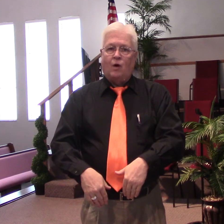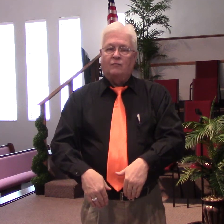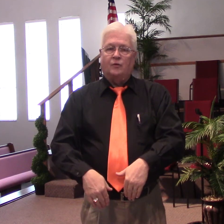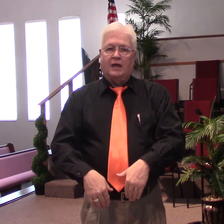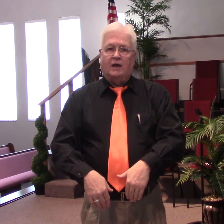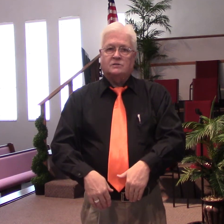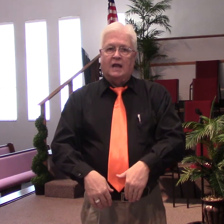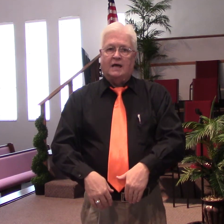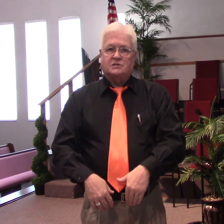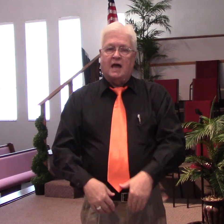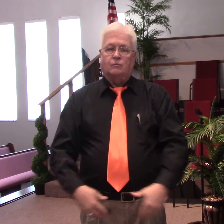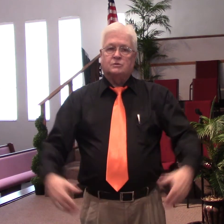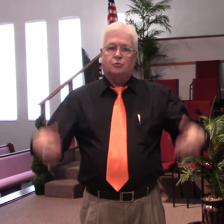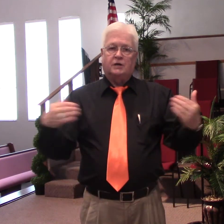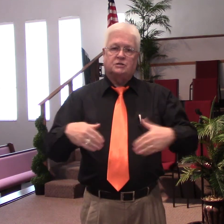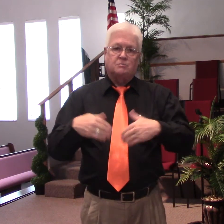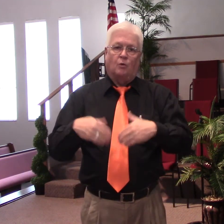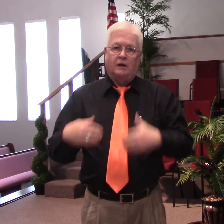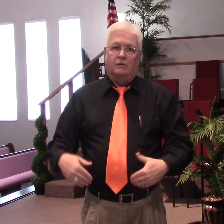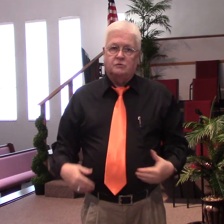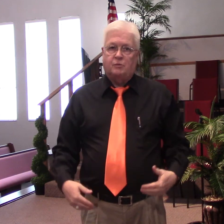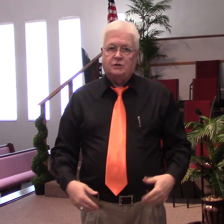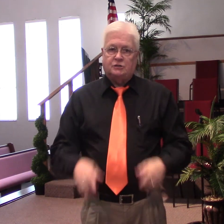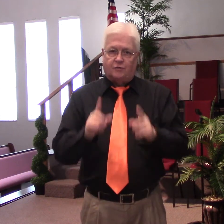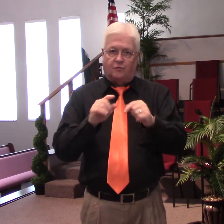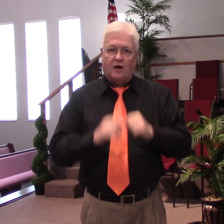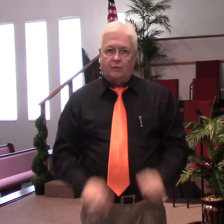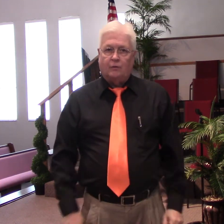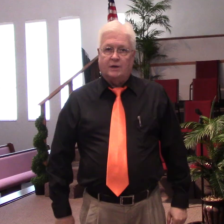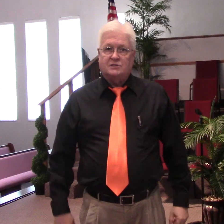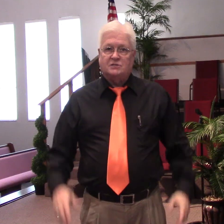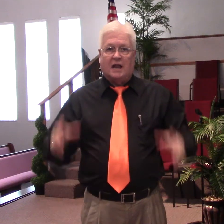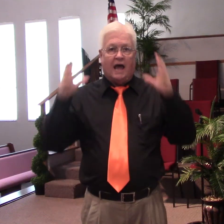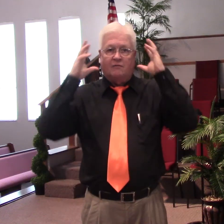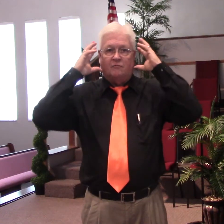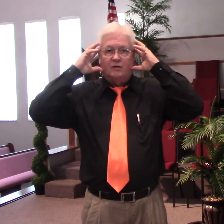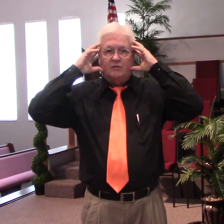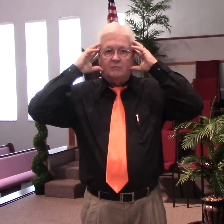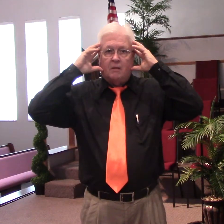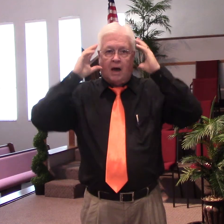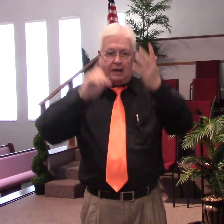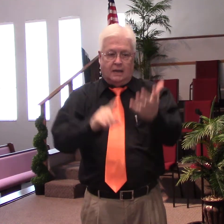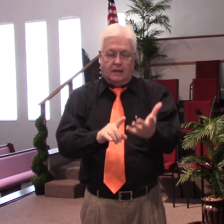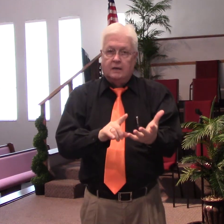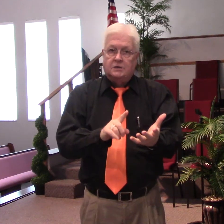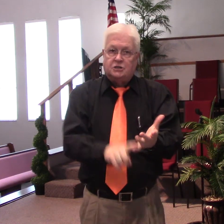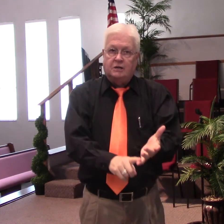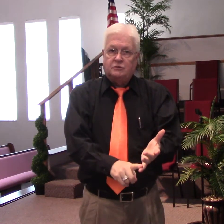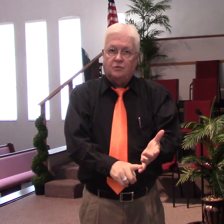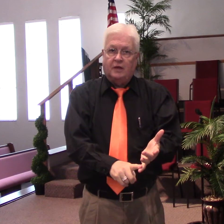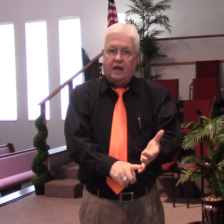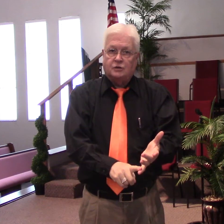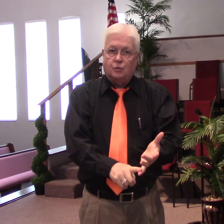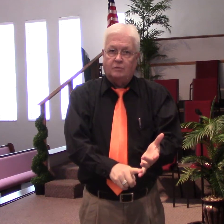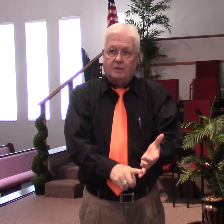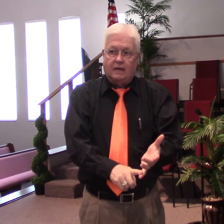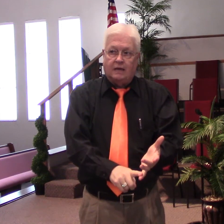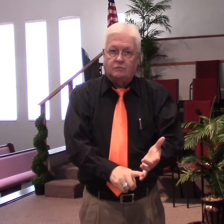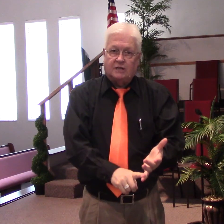wife on the couch last night was a precious moment, and it was precious for the following reasons, and I have them vivid in my mind. She was on the couch with me. It was a